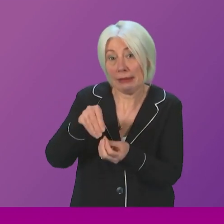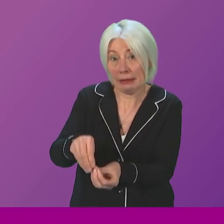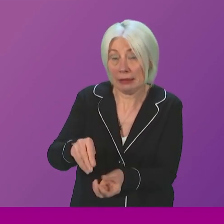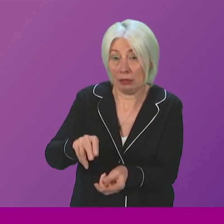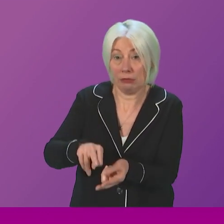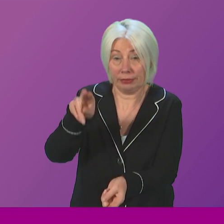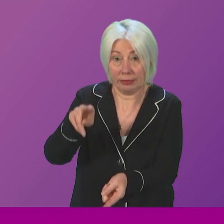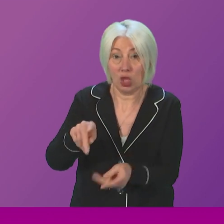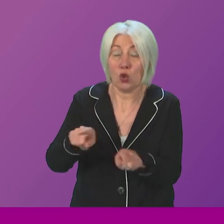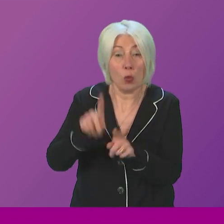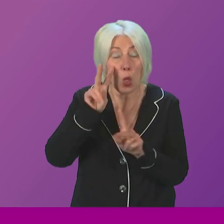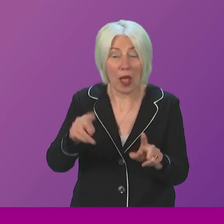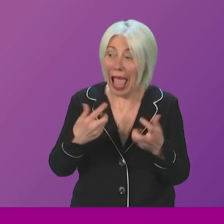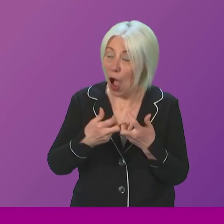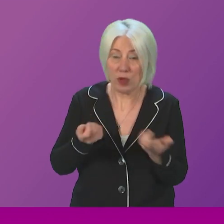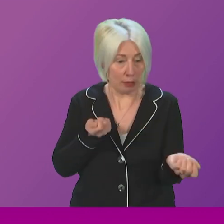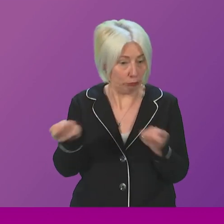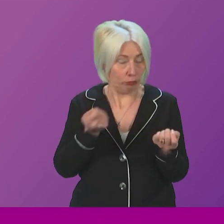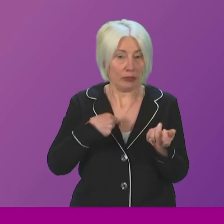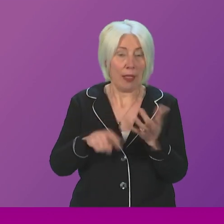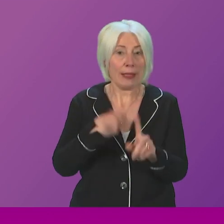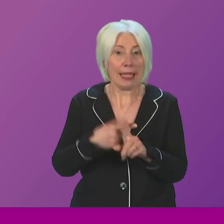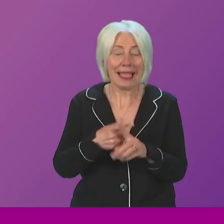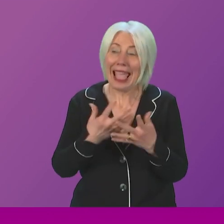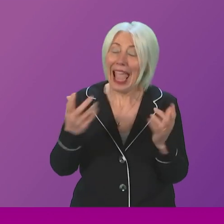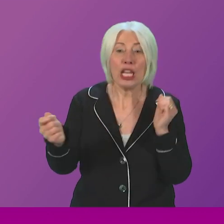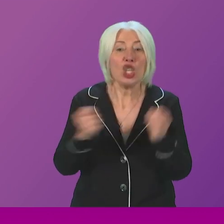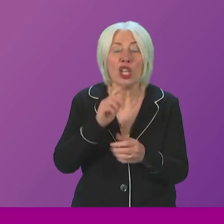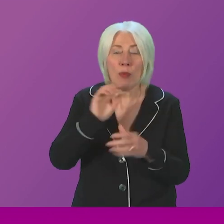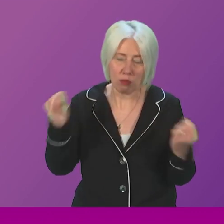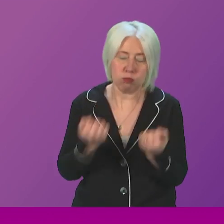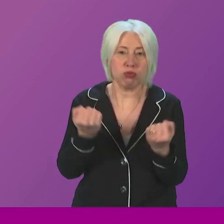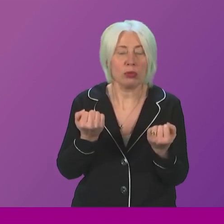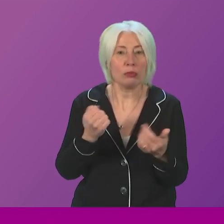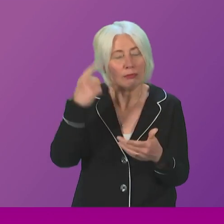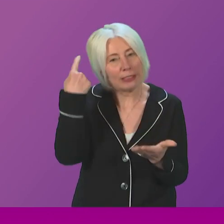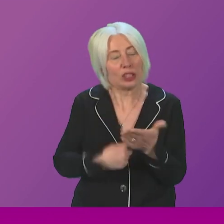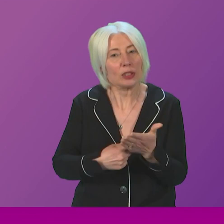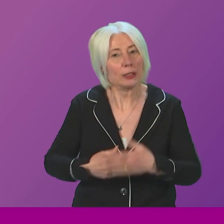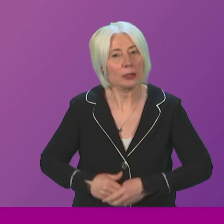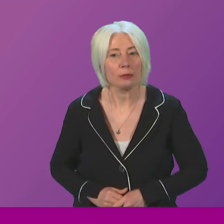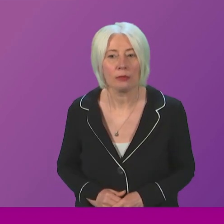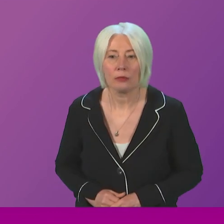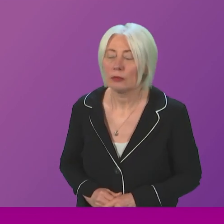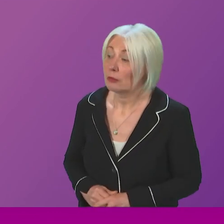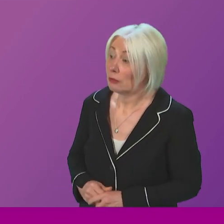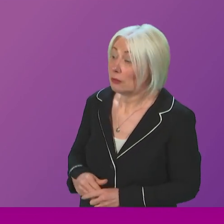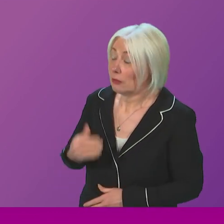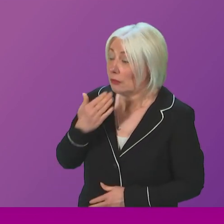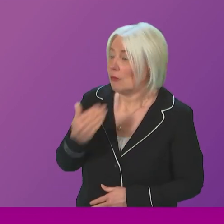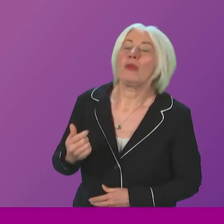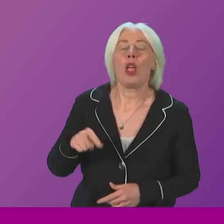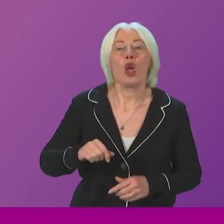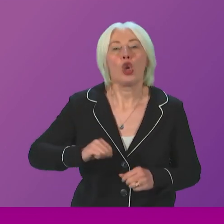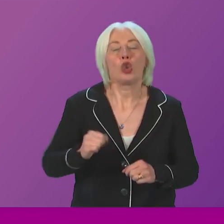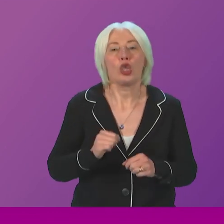taxation. And of course, we will have robust analysis behind any changes that we make to the tax system. Liz Smith. Thank you. The Scottish